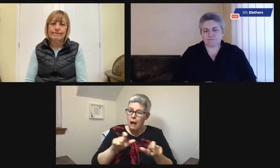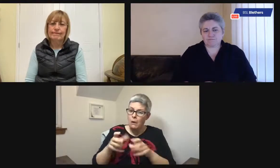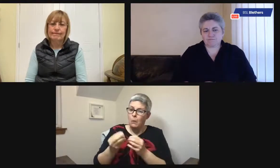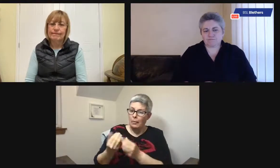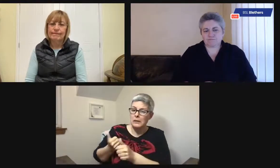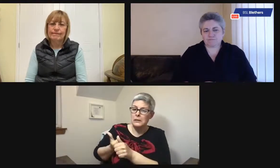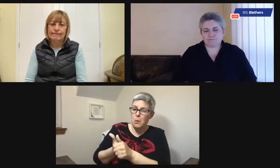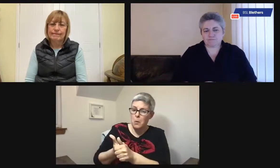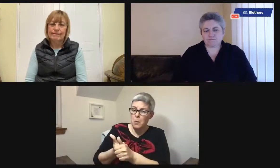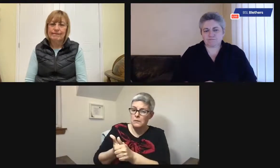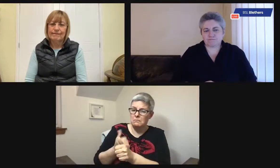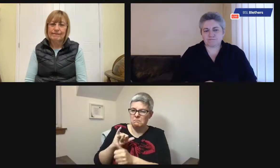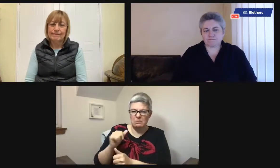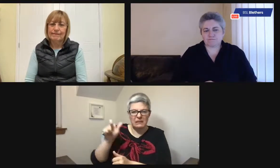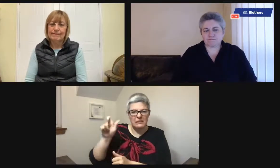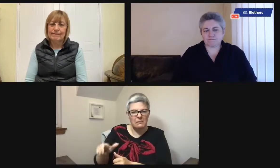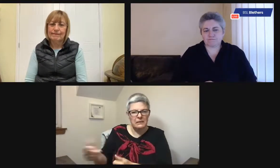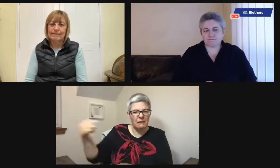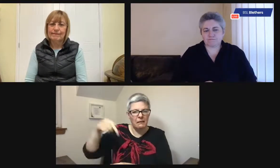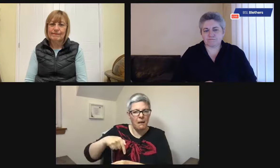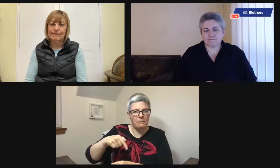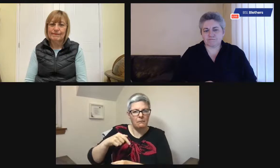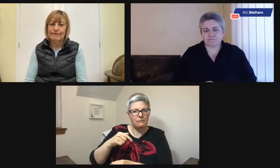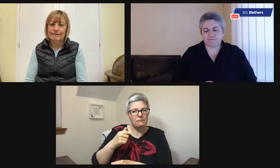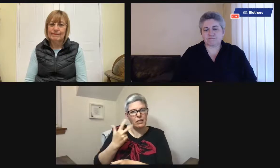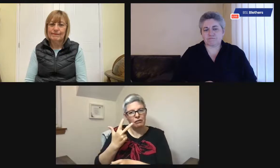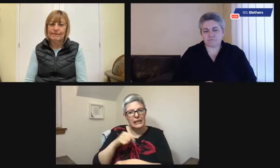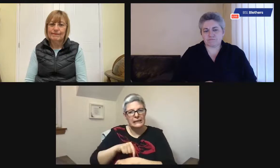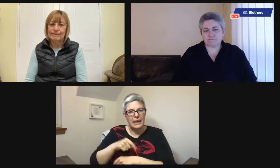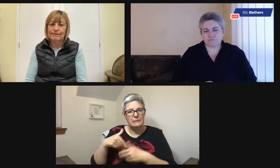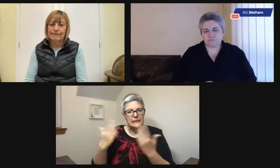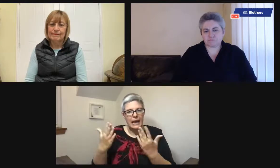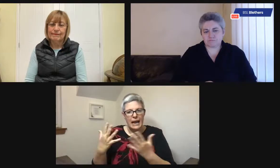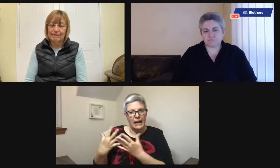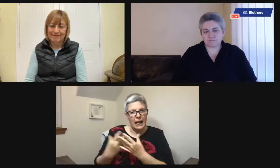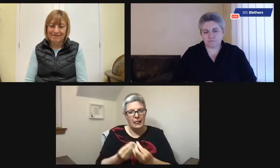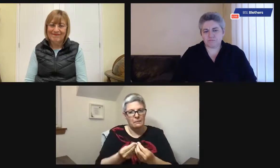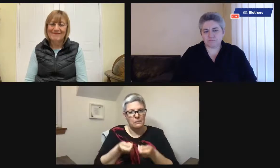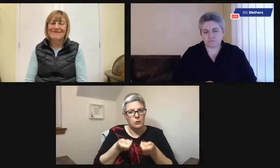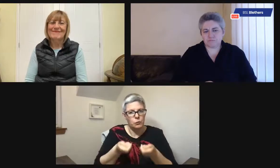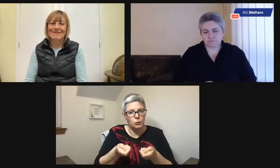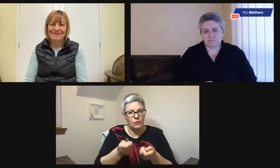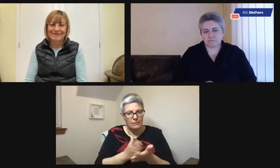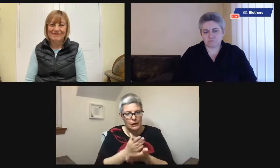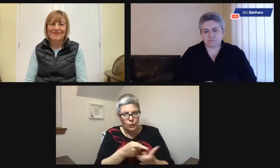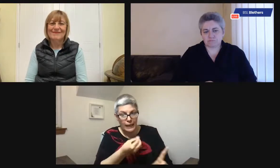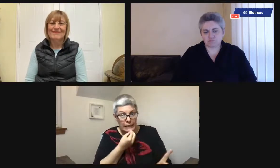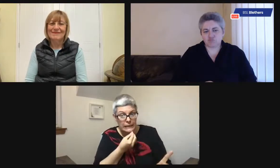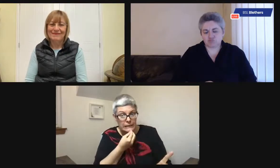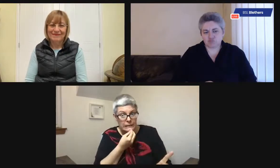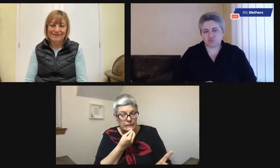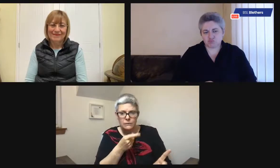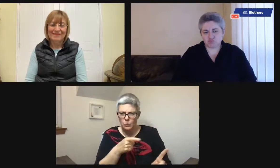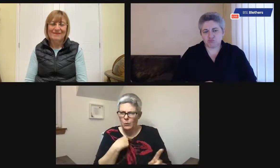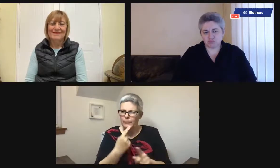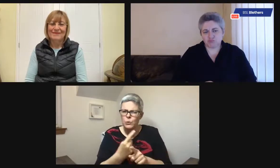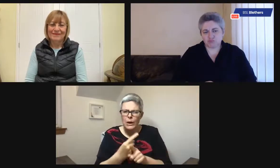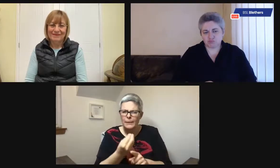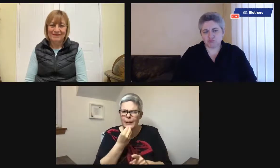a level, to keep them with support, living as independently as possible. Maybe you've got someone popping in three times a day to